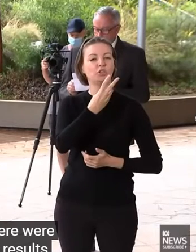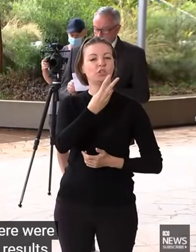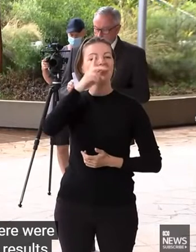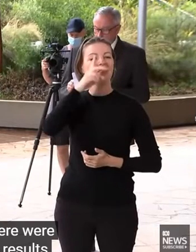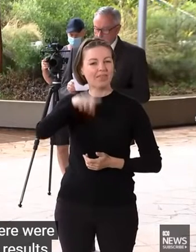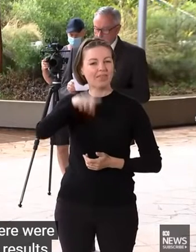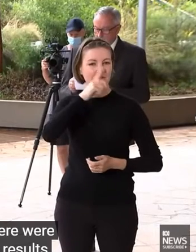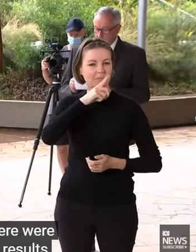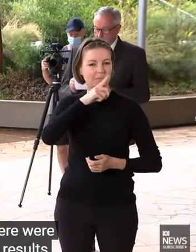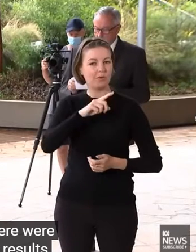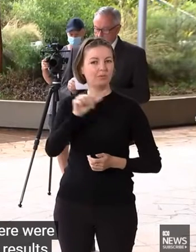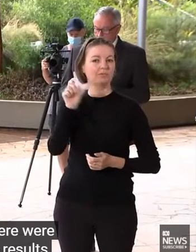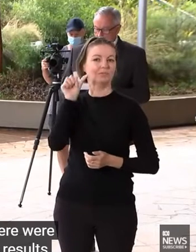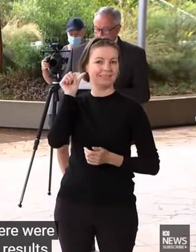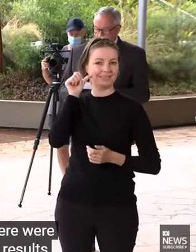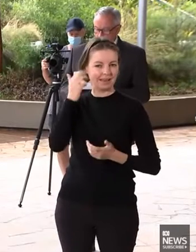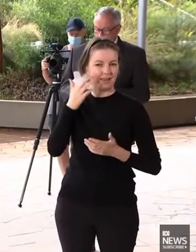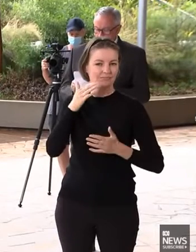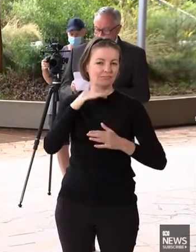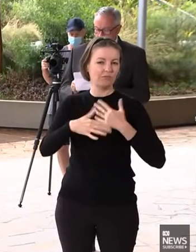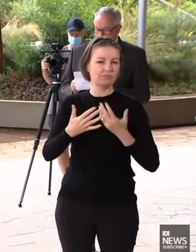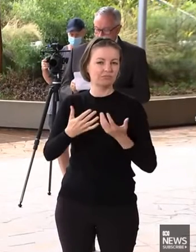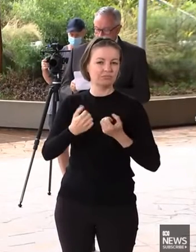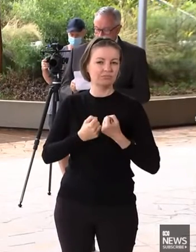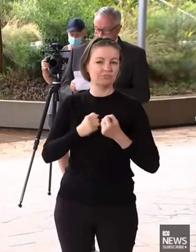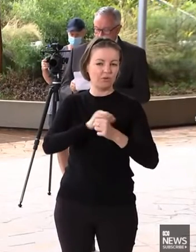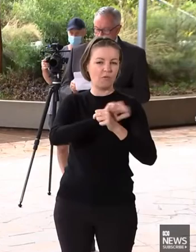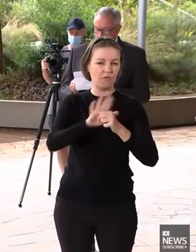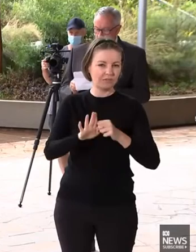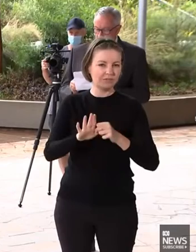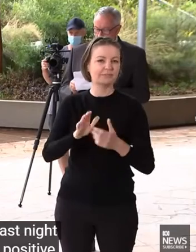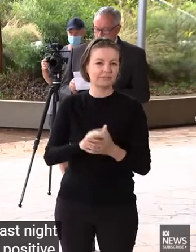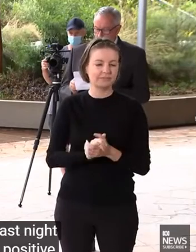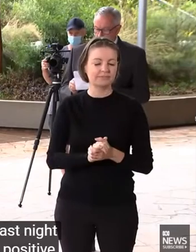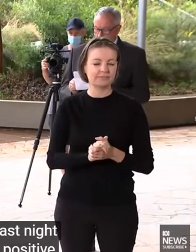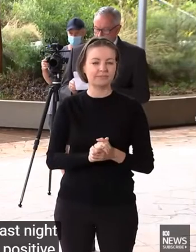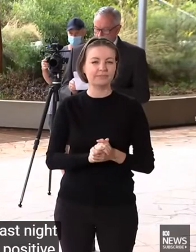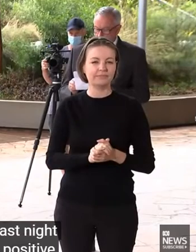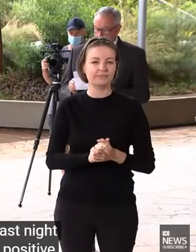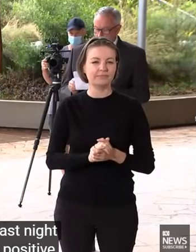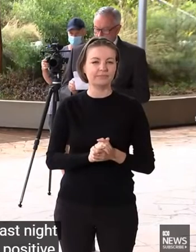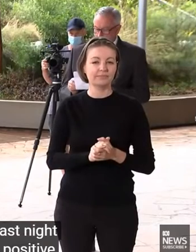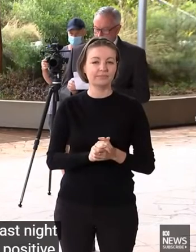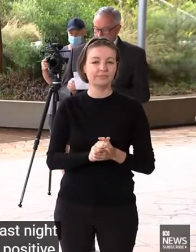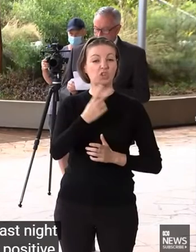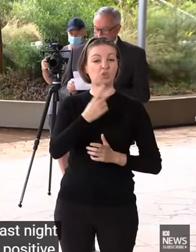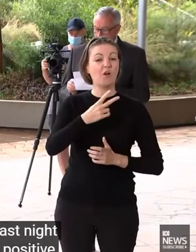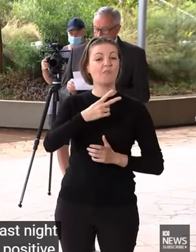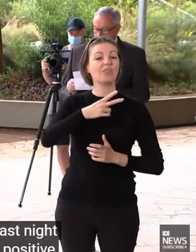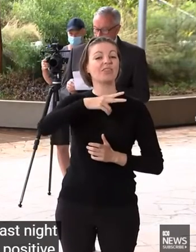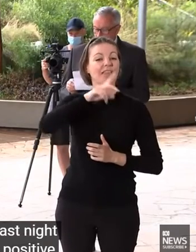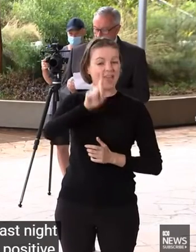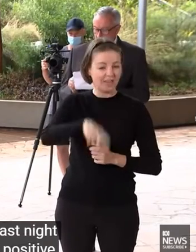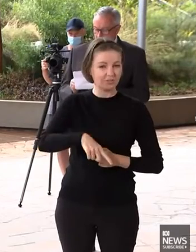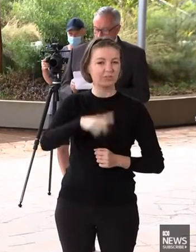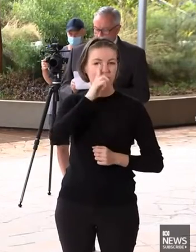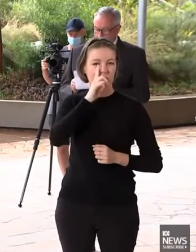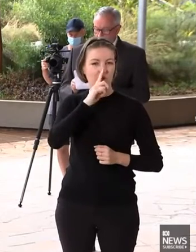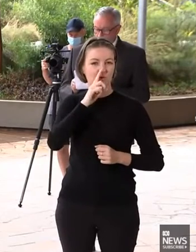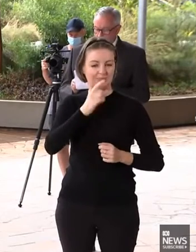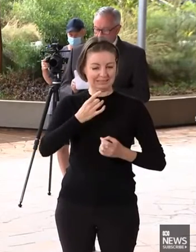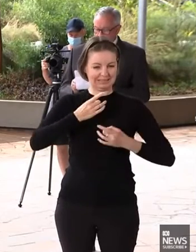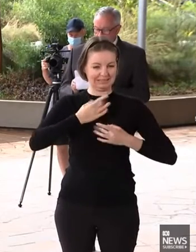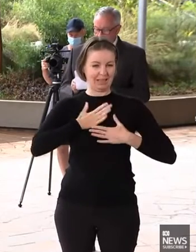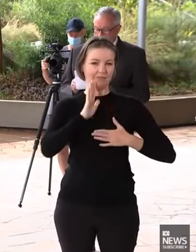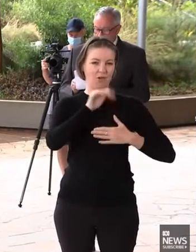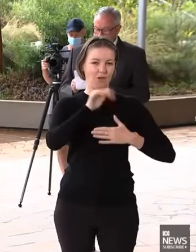positive test results notified to 8pm last night, including 12,450 positive rapid antigen